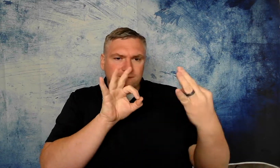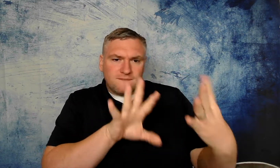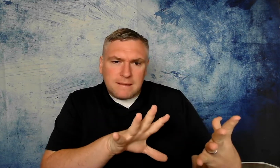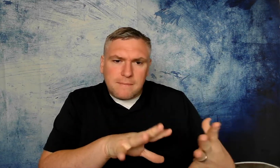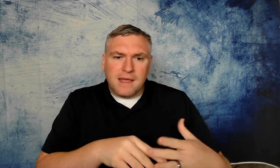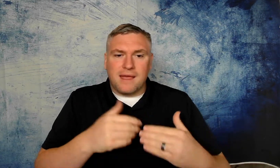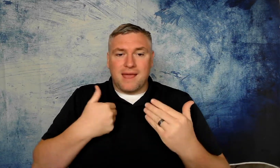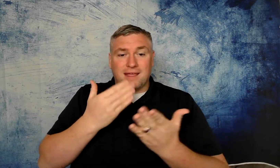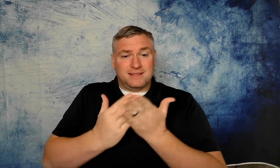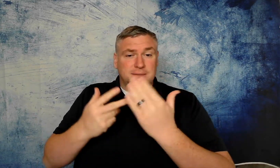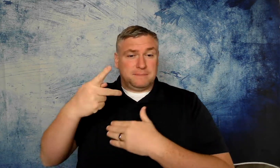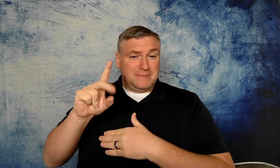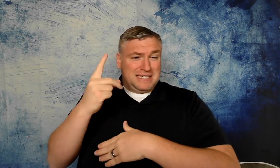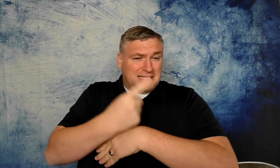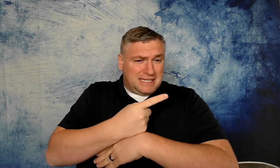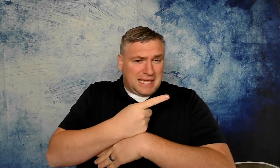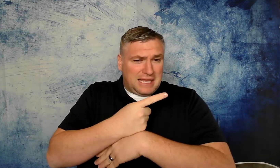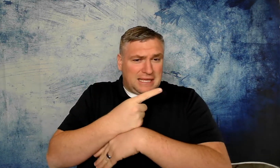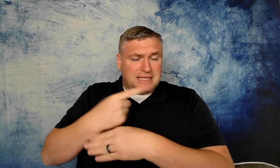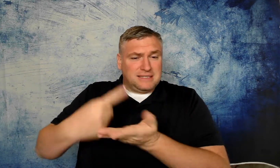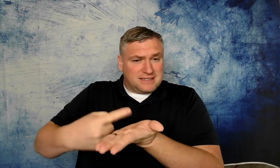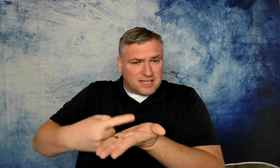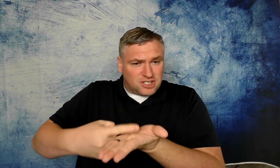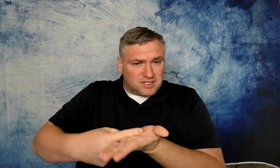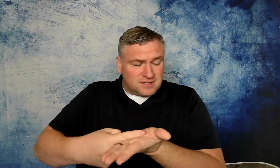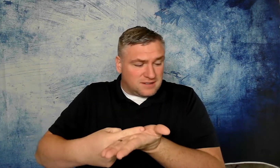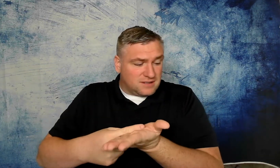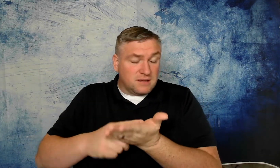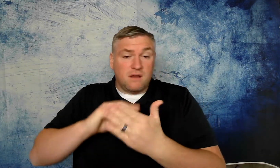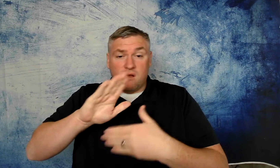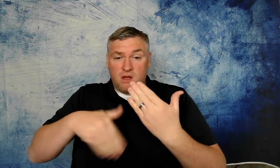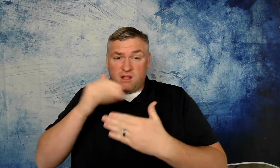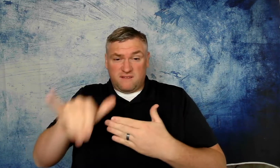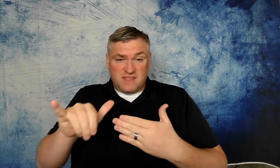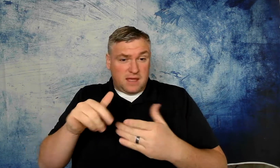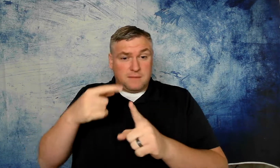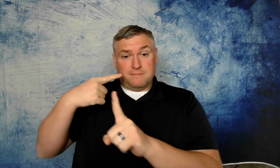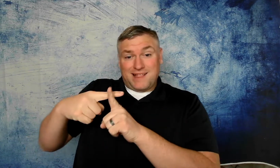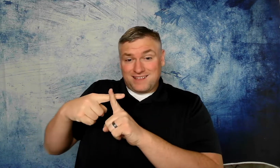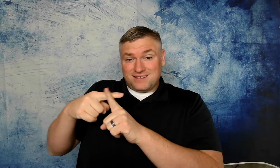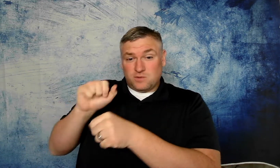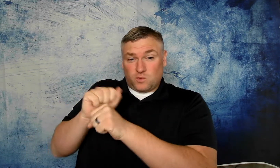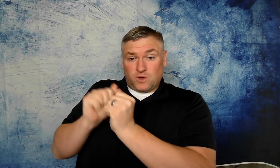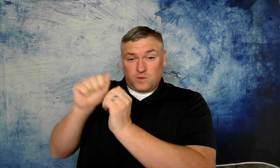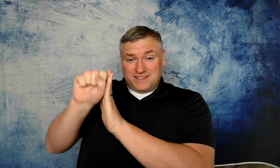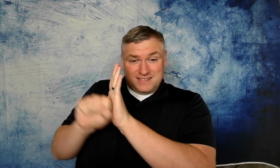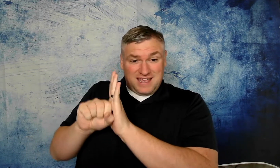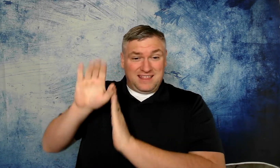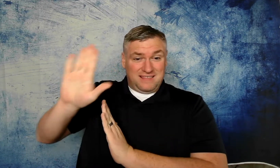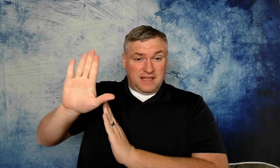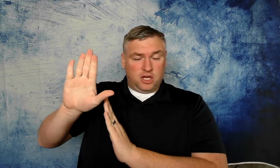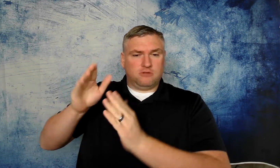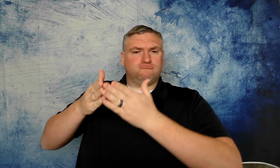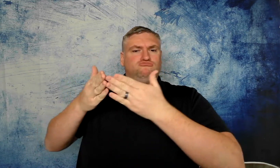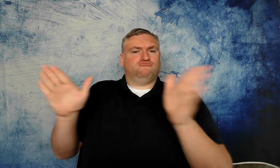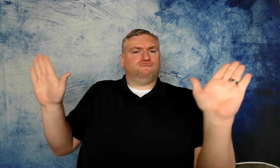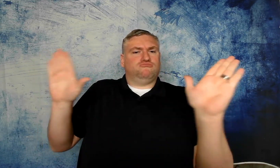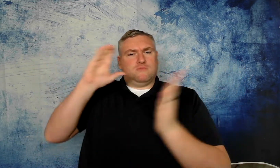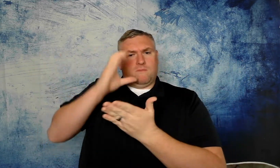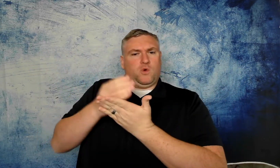teachers we've gotten feedback we've had some PD day discussions all of that plus we worked with the state